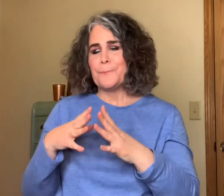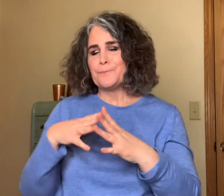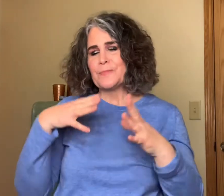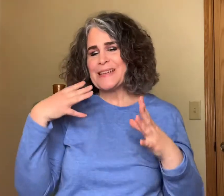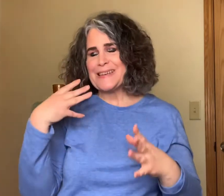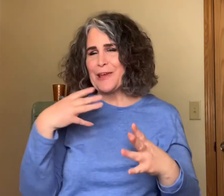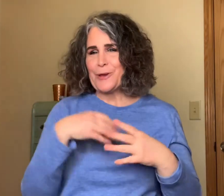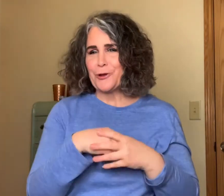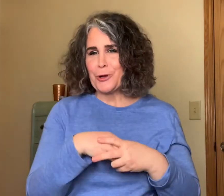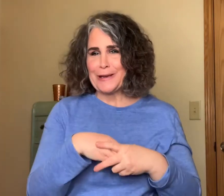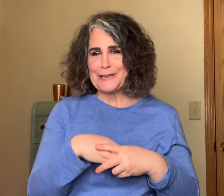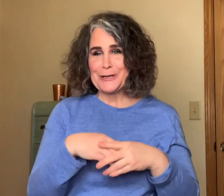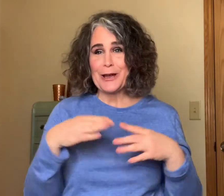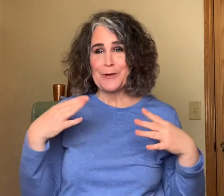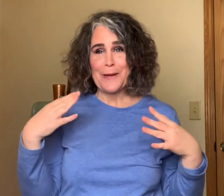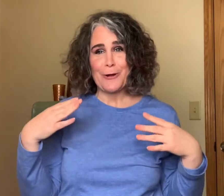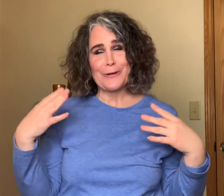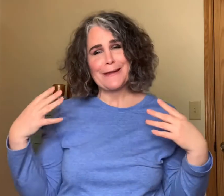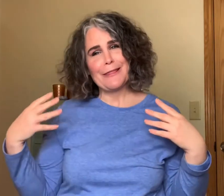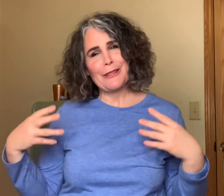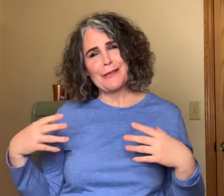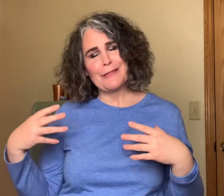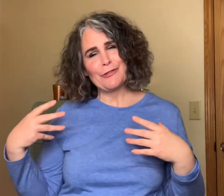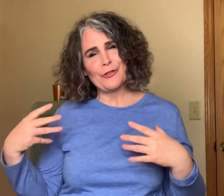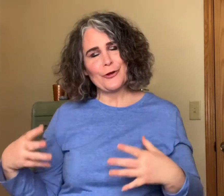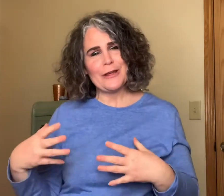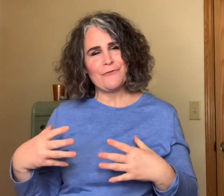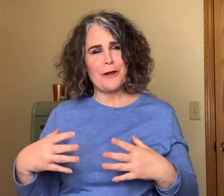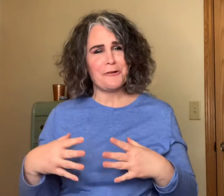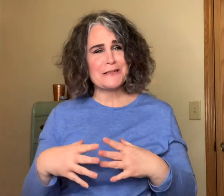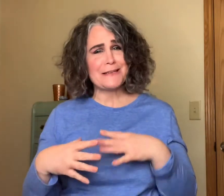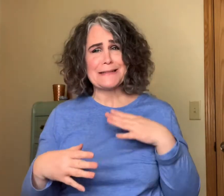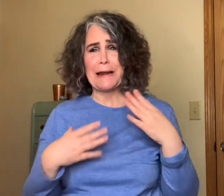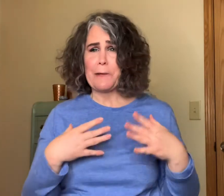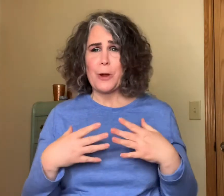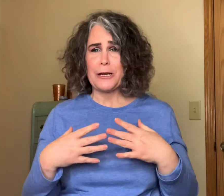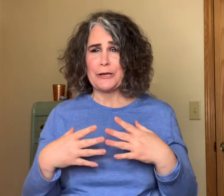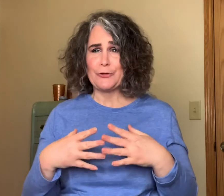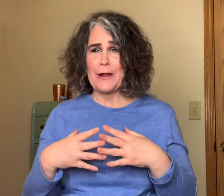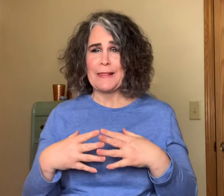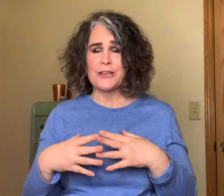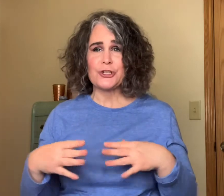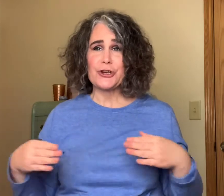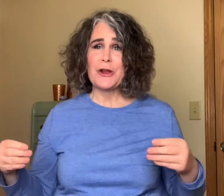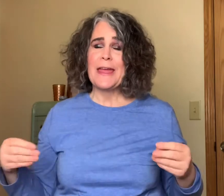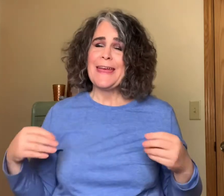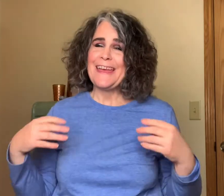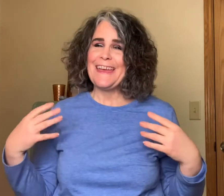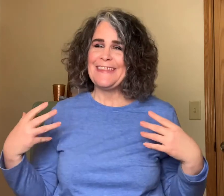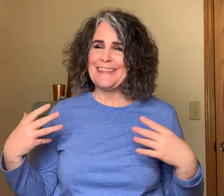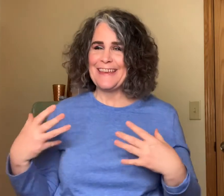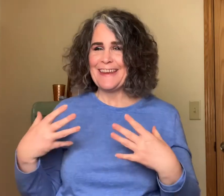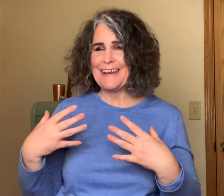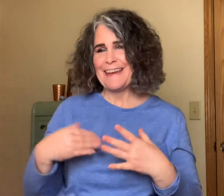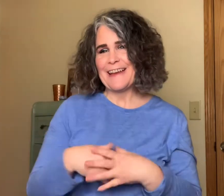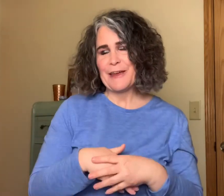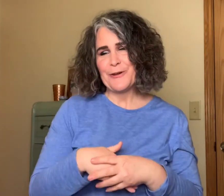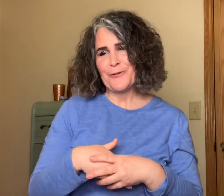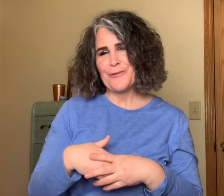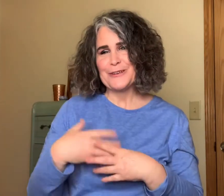Today we are going to talk about the 30 fragrances that I wanted to try last year and then I want to